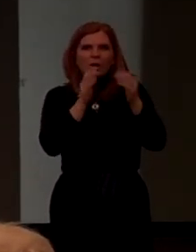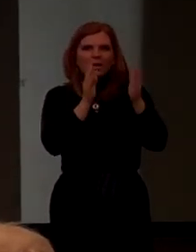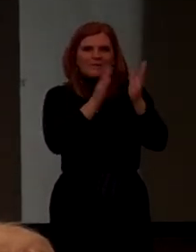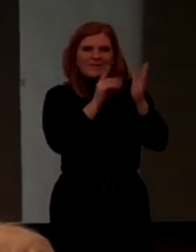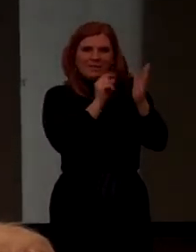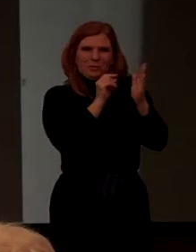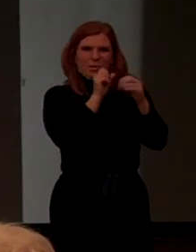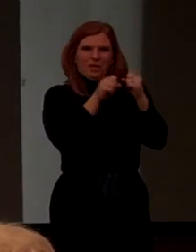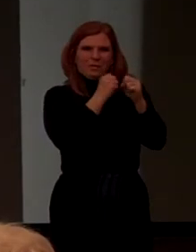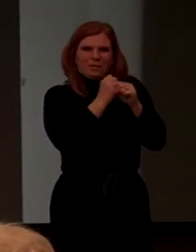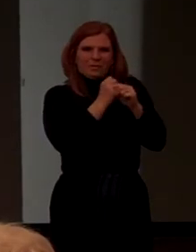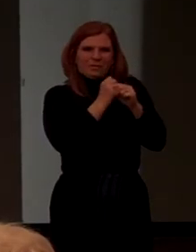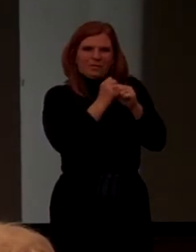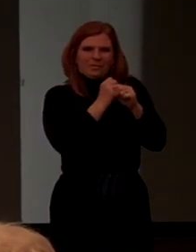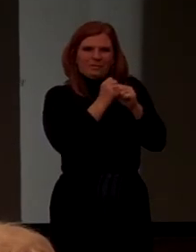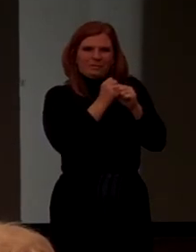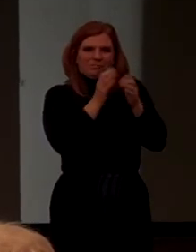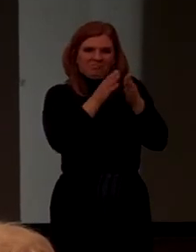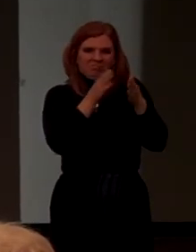20 years.